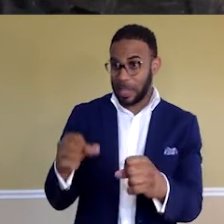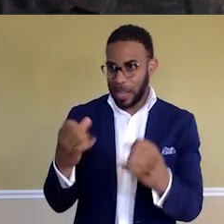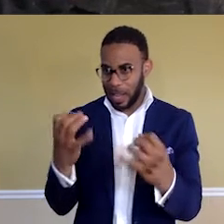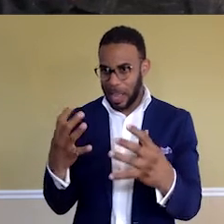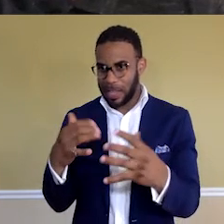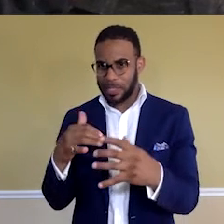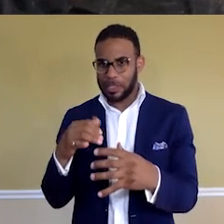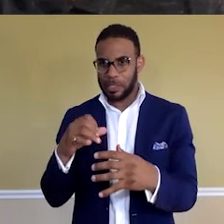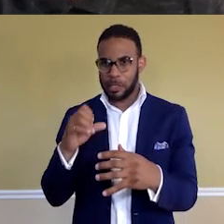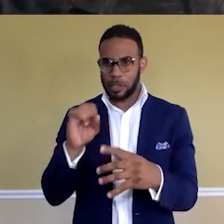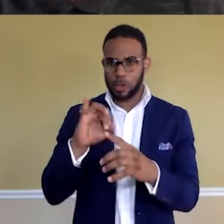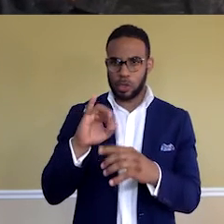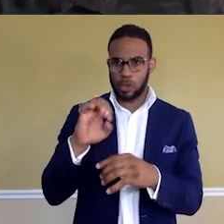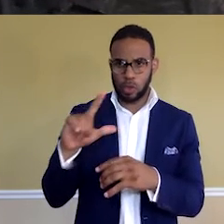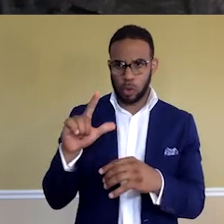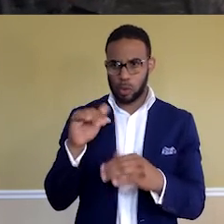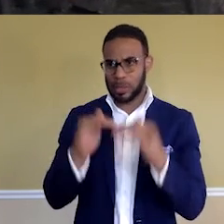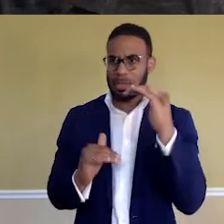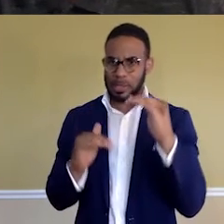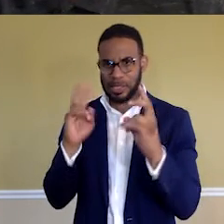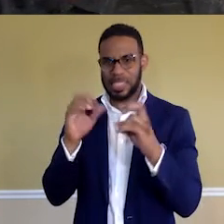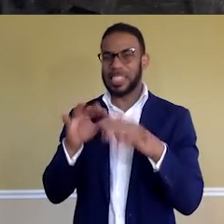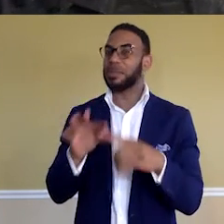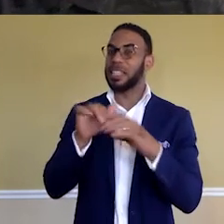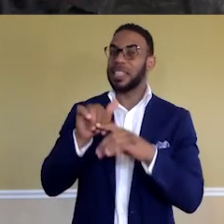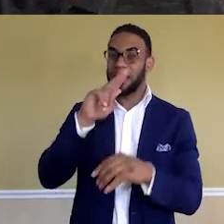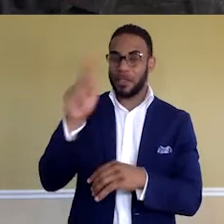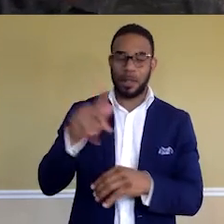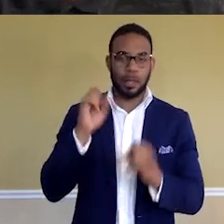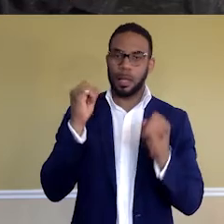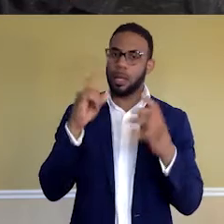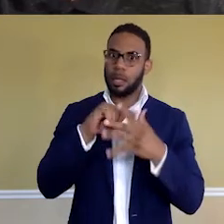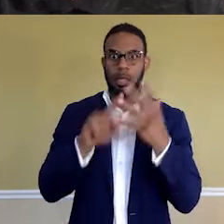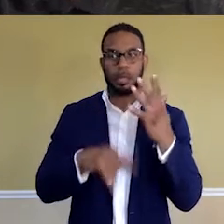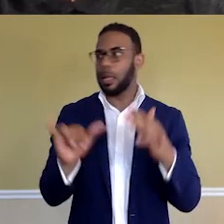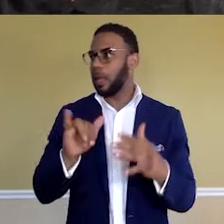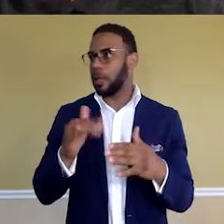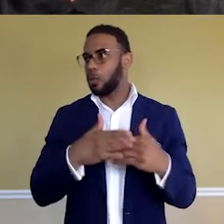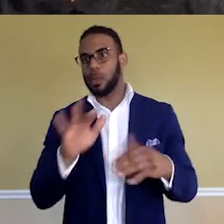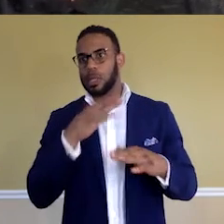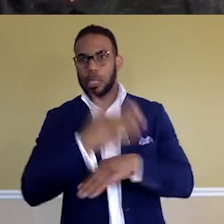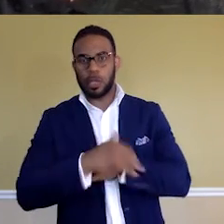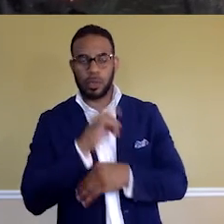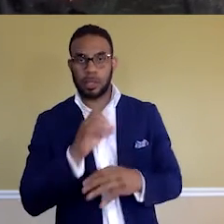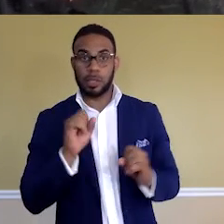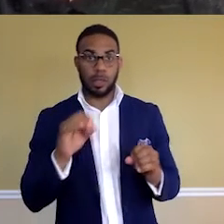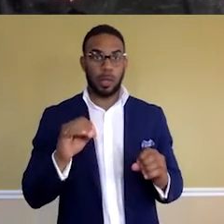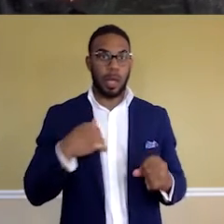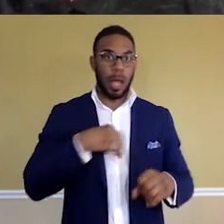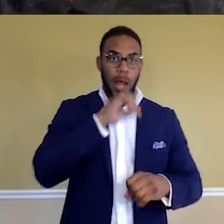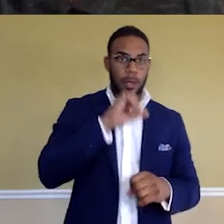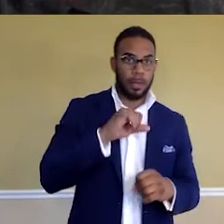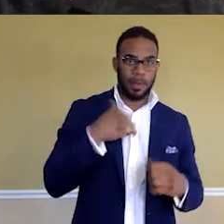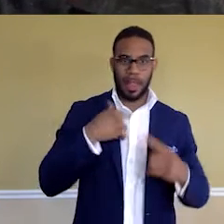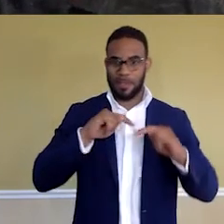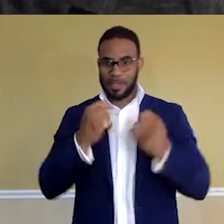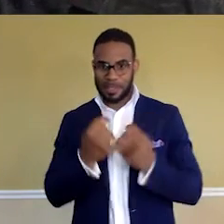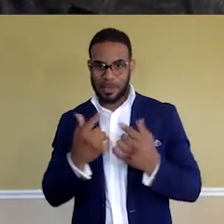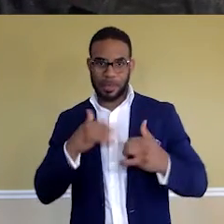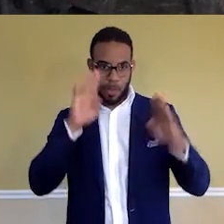injustice issues, especially in Philadelphia. There's a whole ton, just like the rest of the country is. So I would love to have a team that focuses on developing